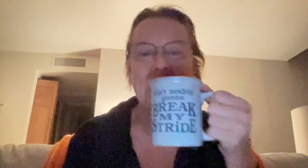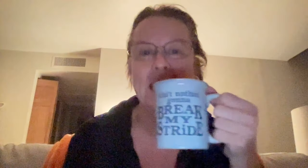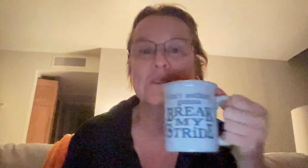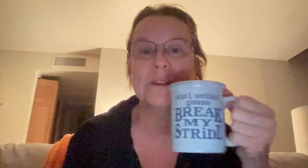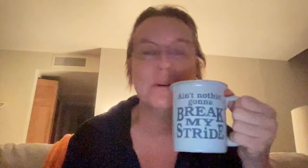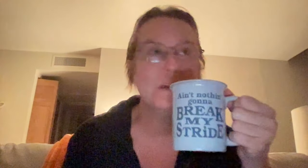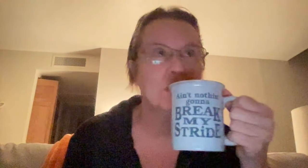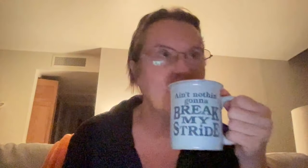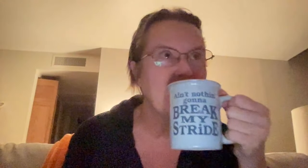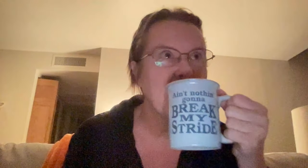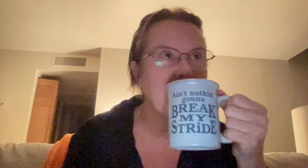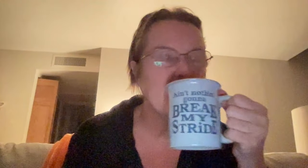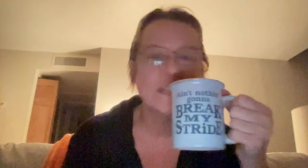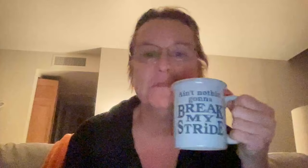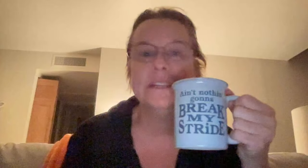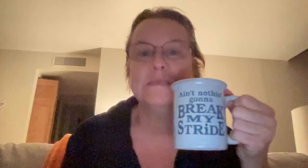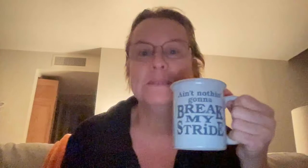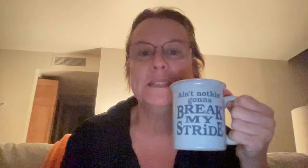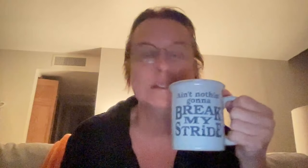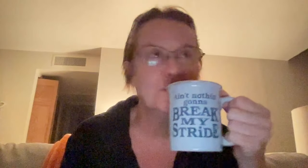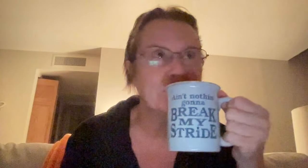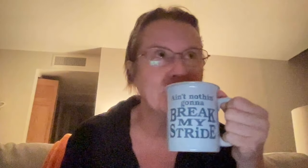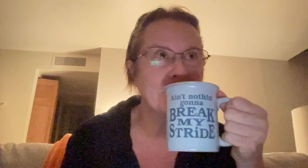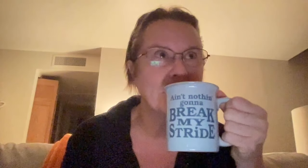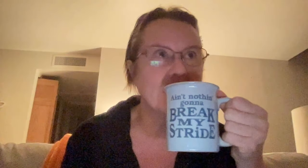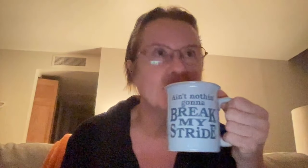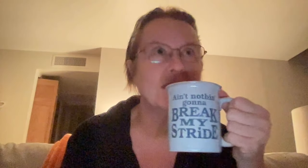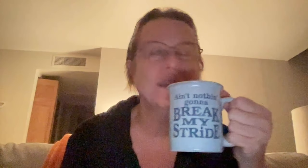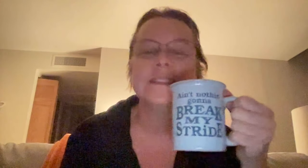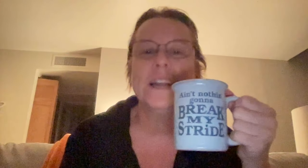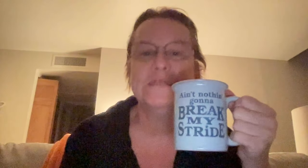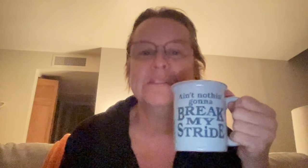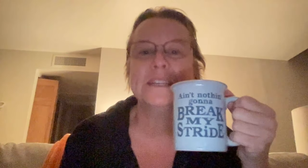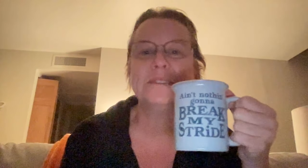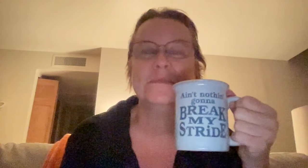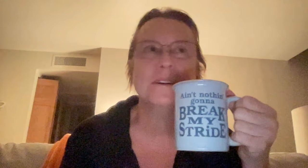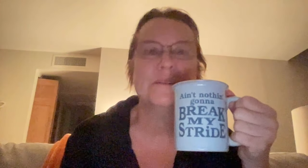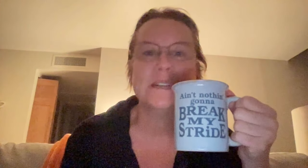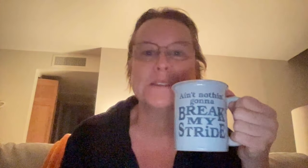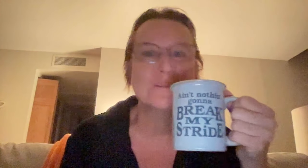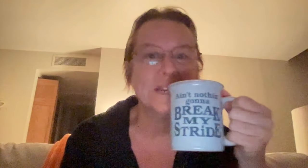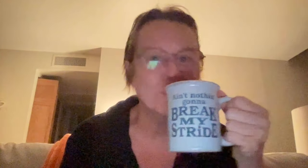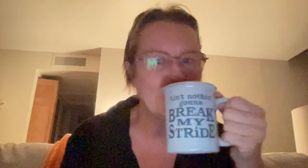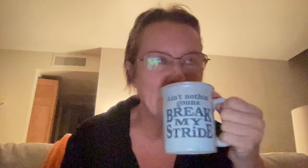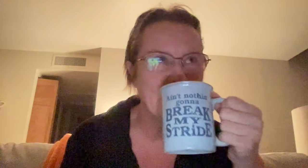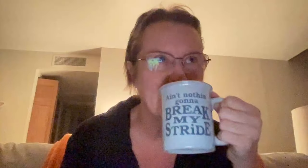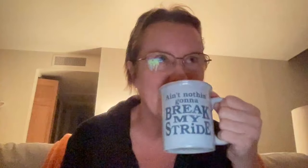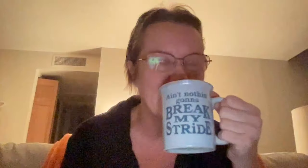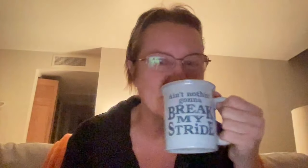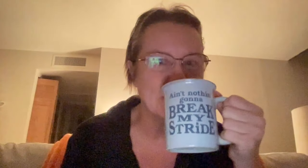I don't know. But I do like to be, I do like to go against the grain. I always